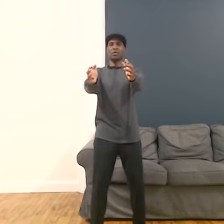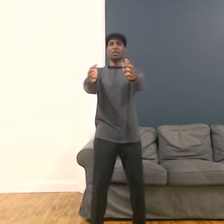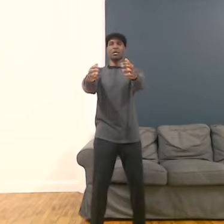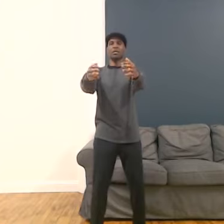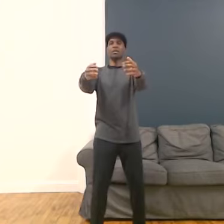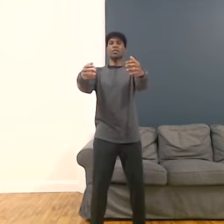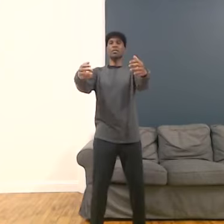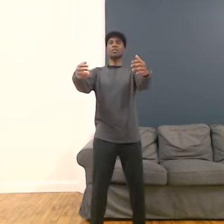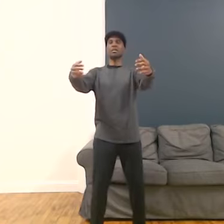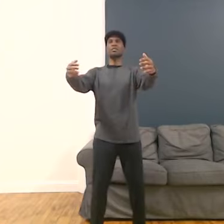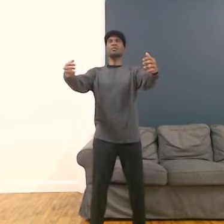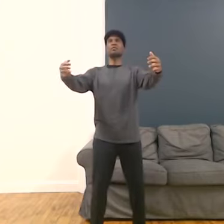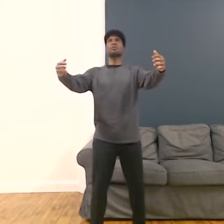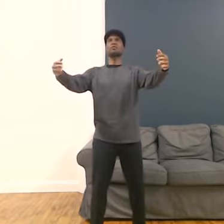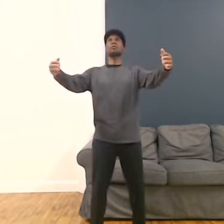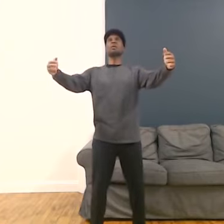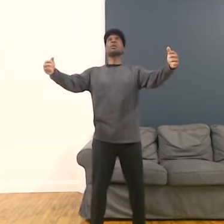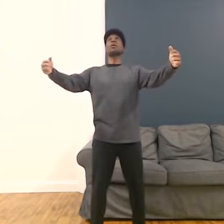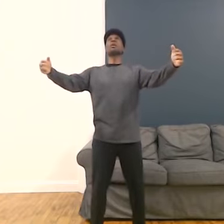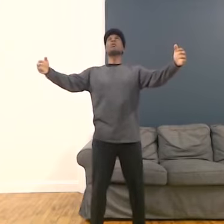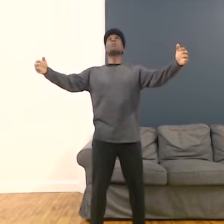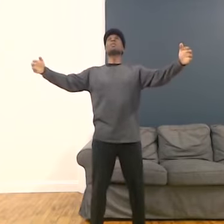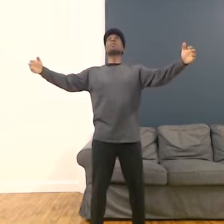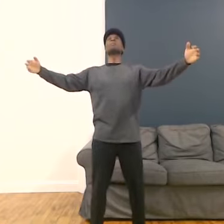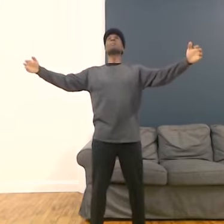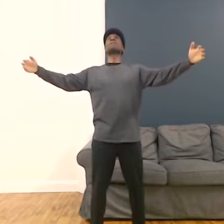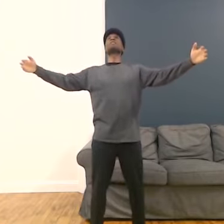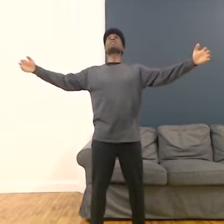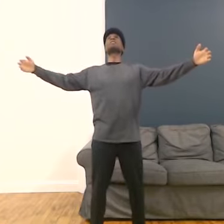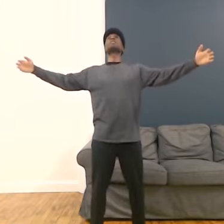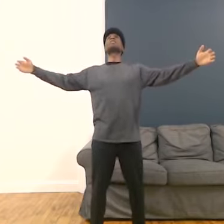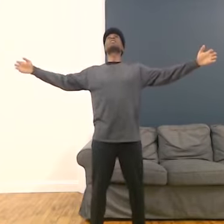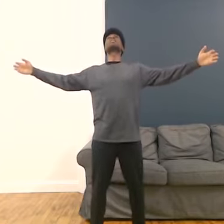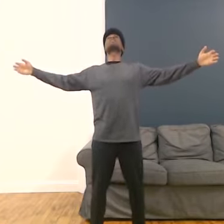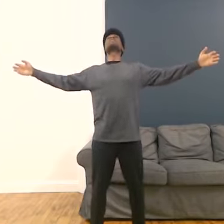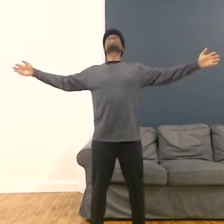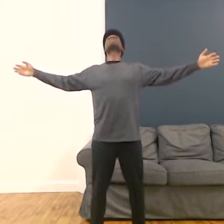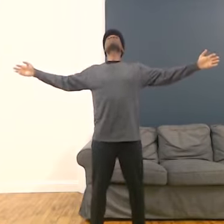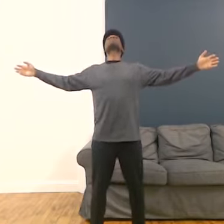to inhale. Allow the hands to move. Open up. Out to the sides. Look up.